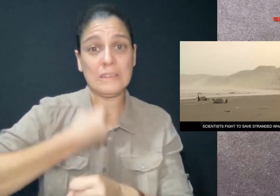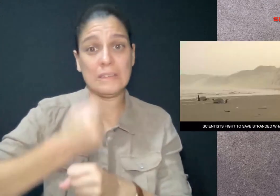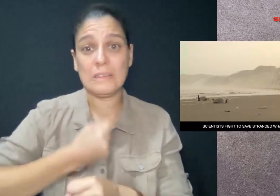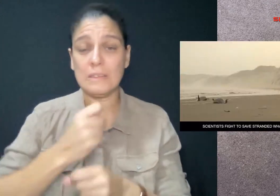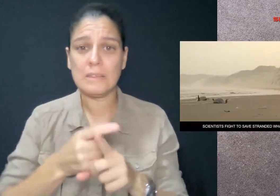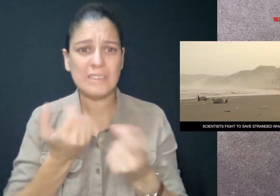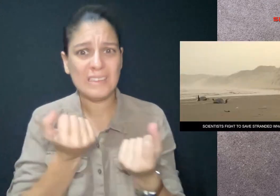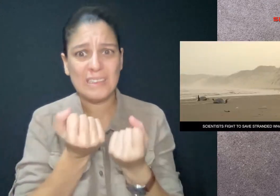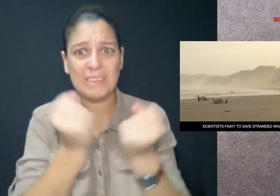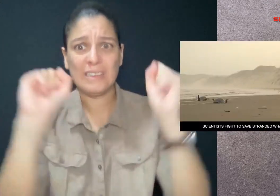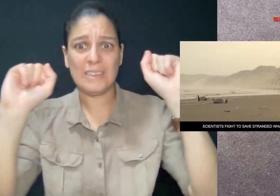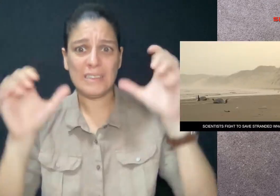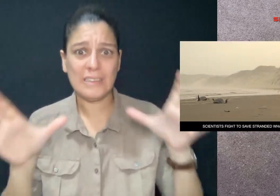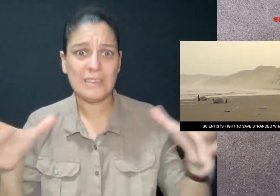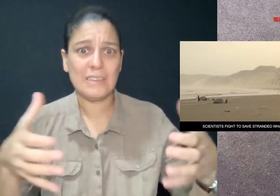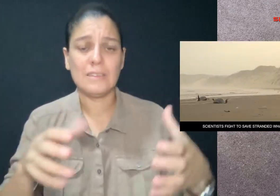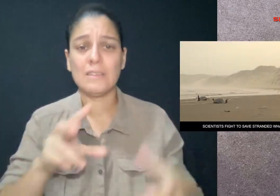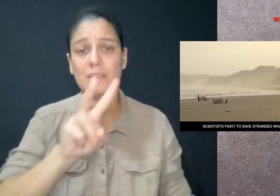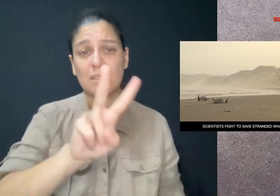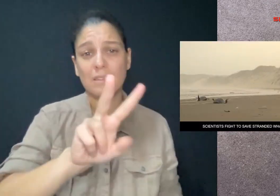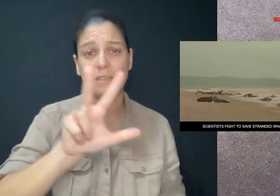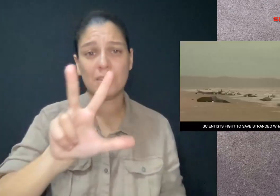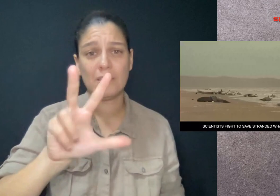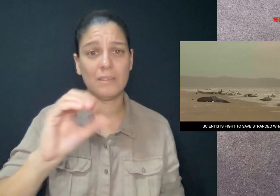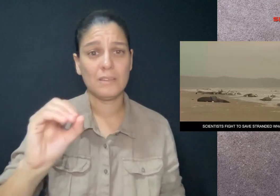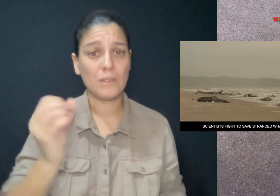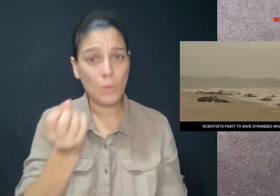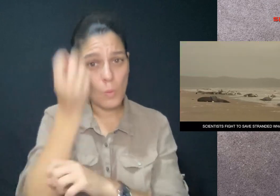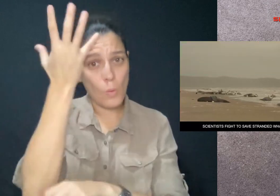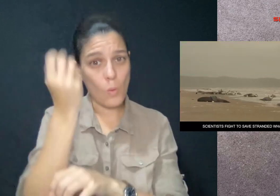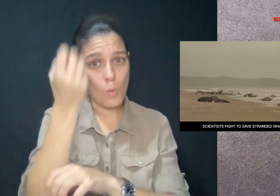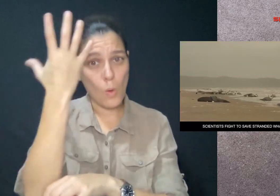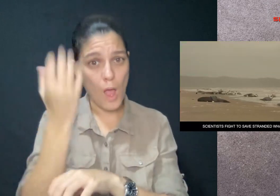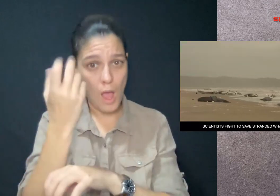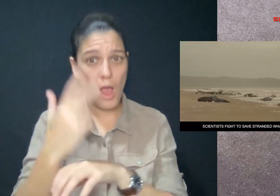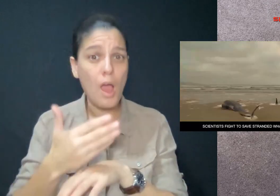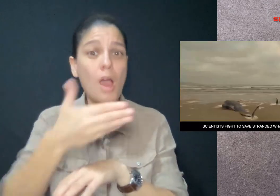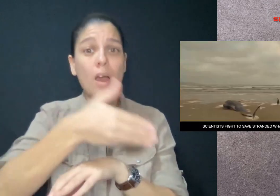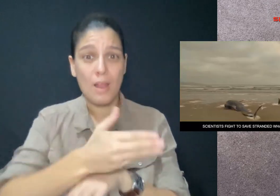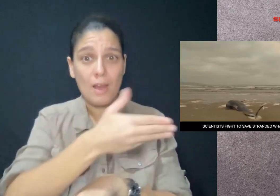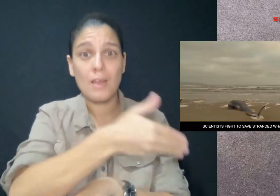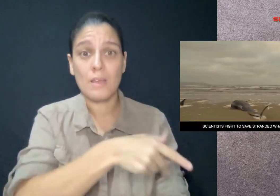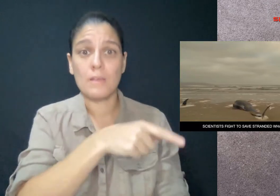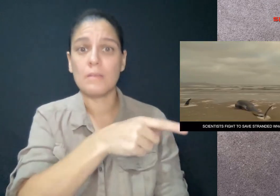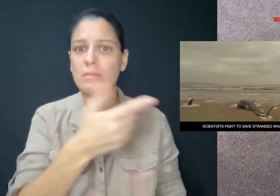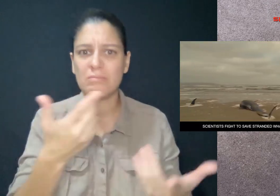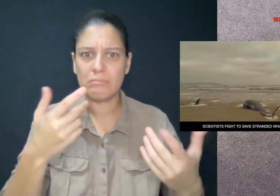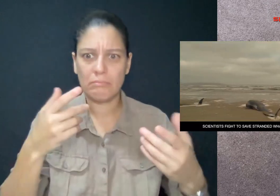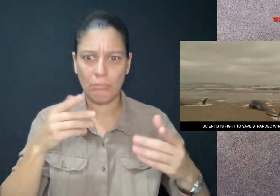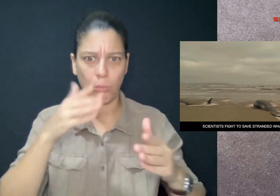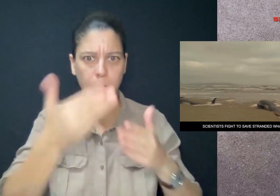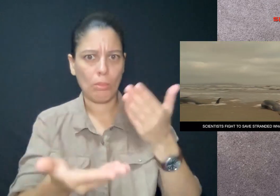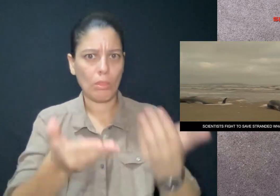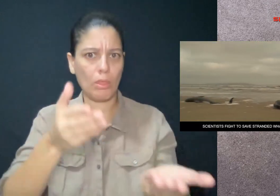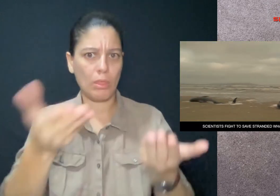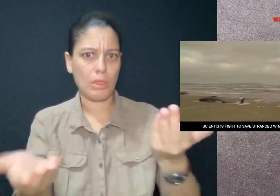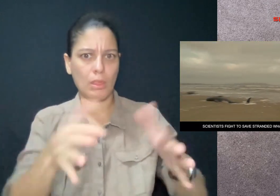Scientists in Australia are working hard to save 230 whales that mysteriously